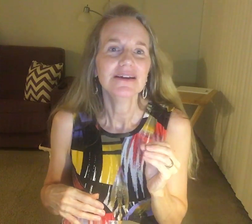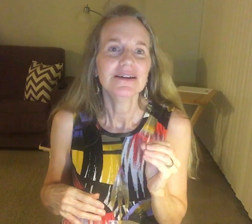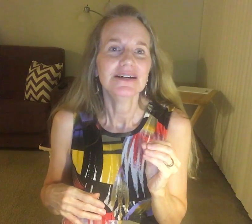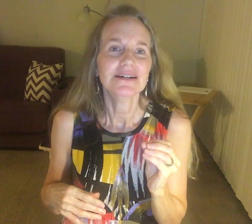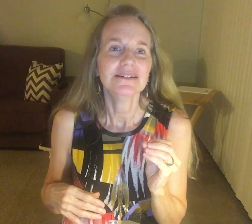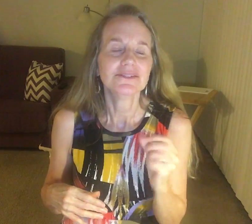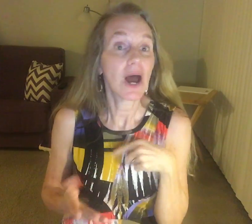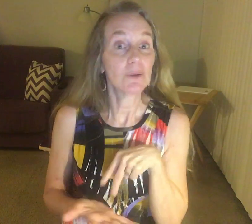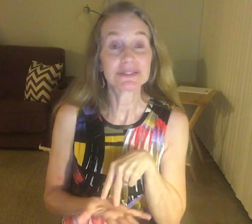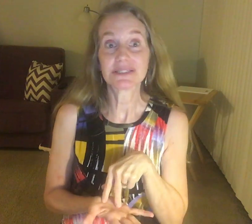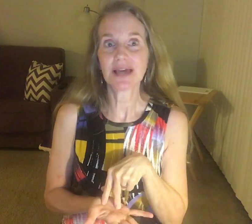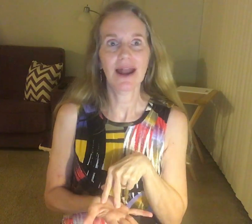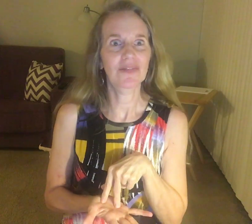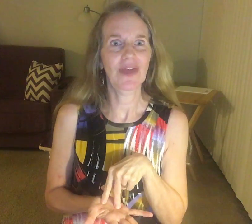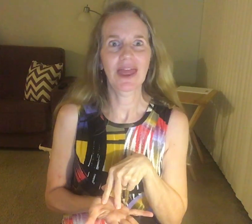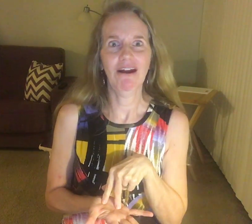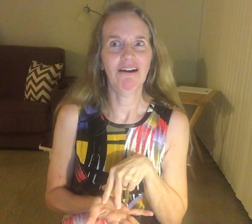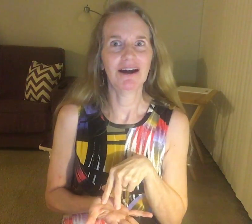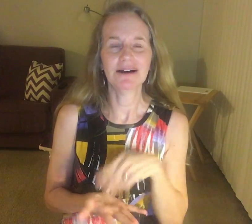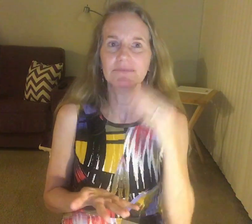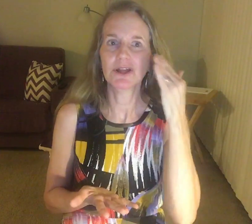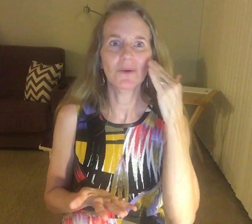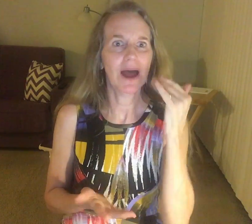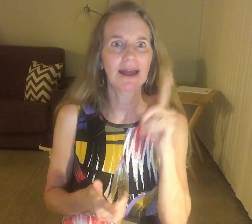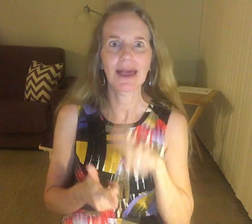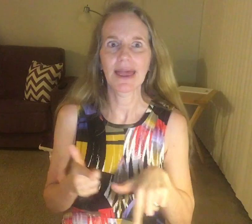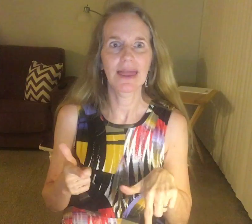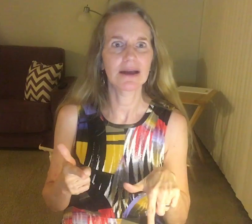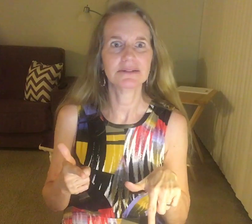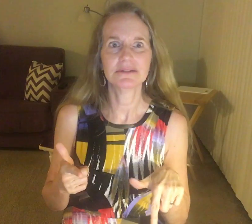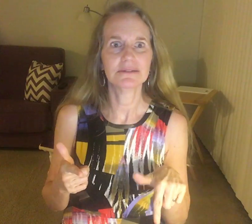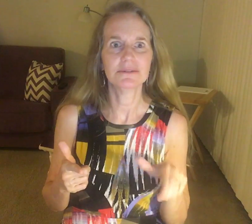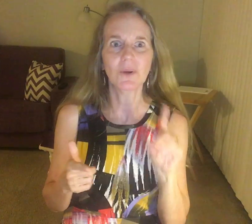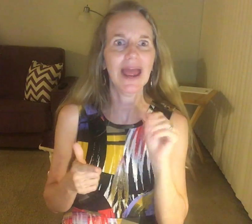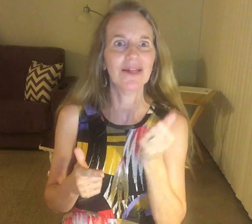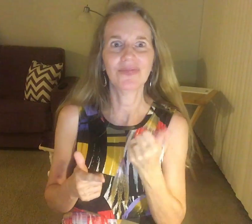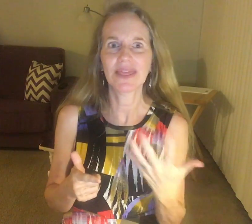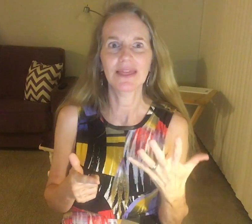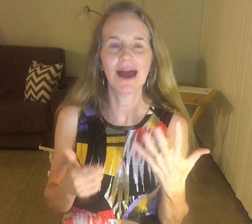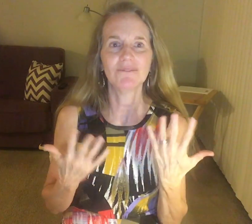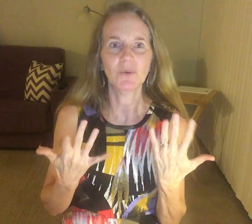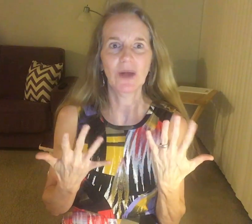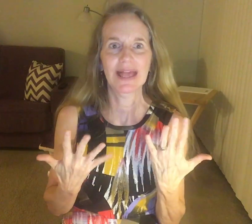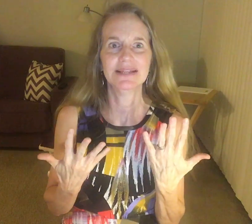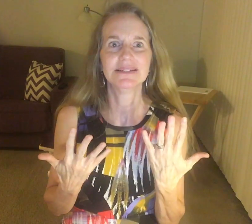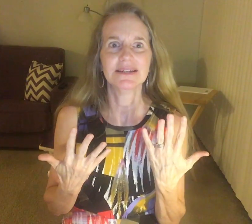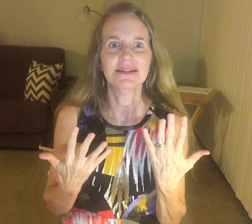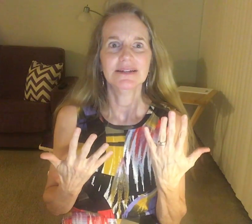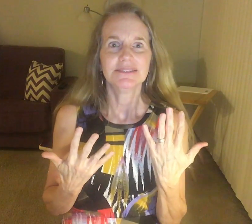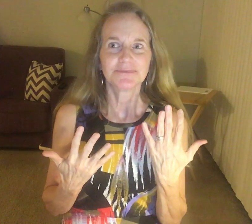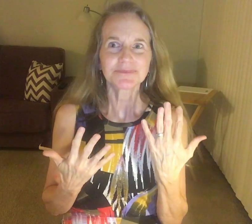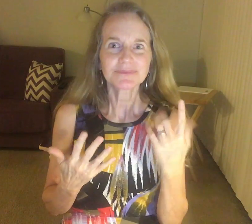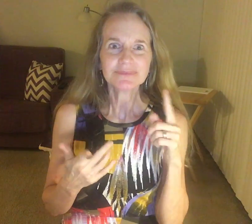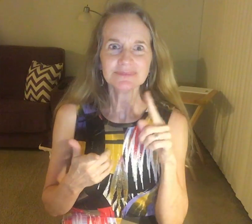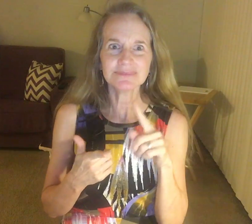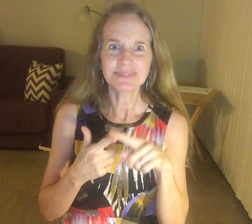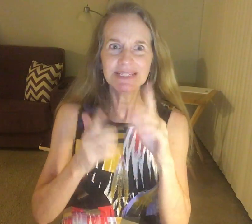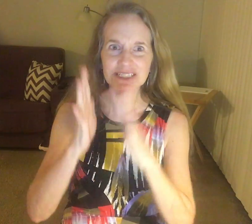So I was sitting there, I mean I can't do anything I have to wait until